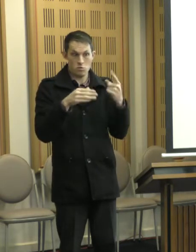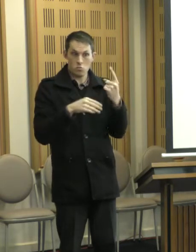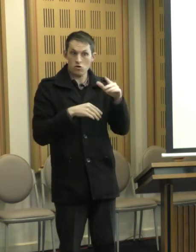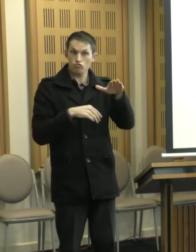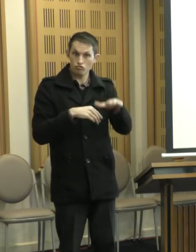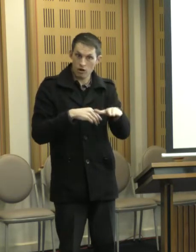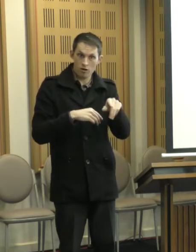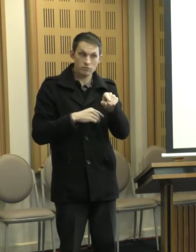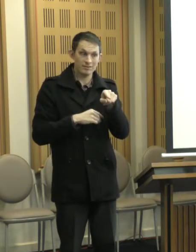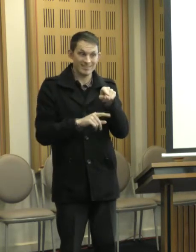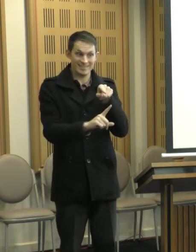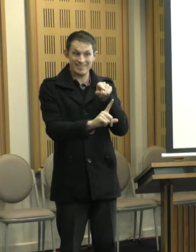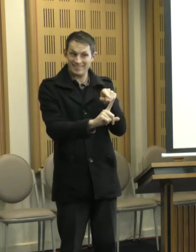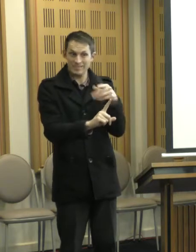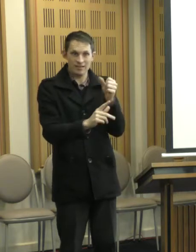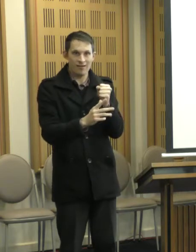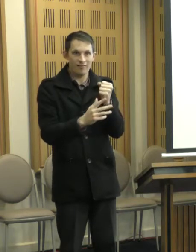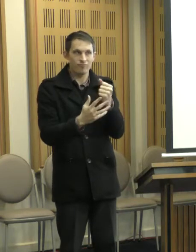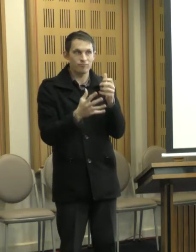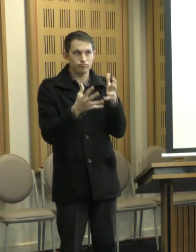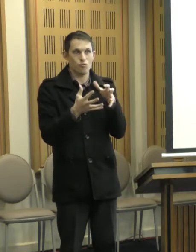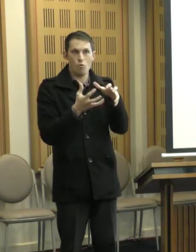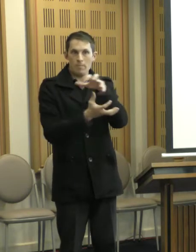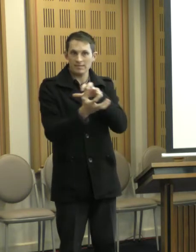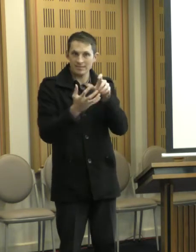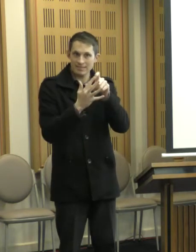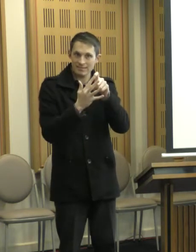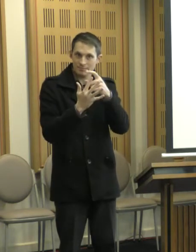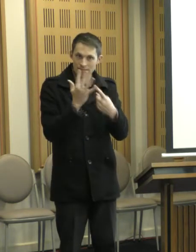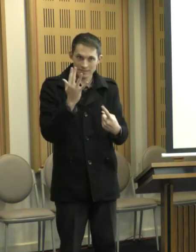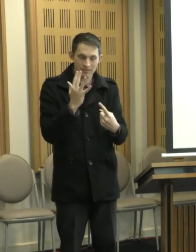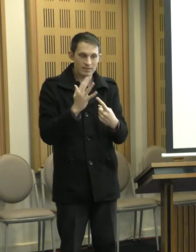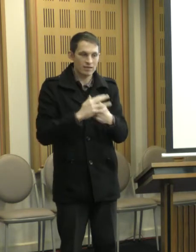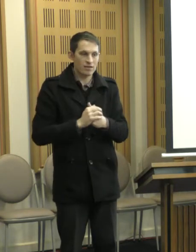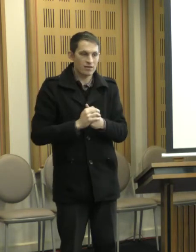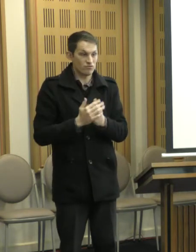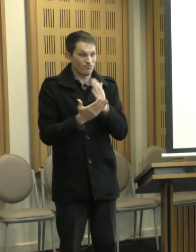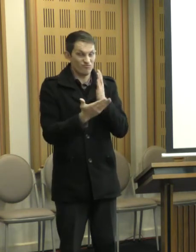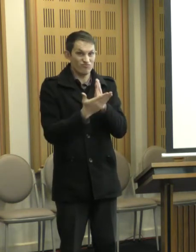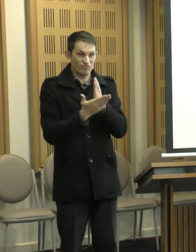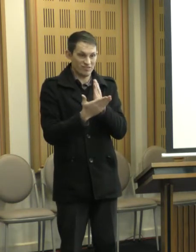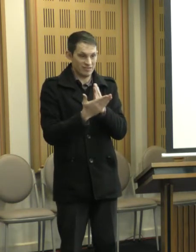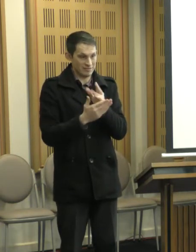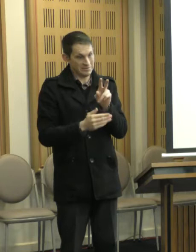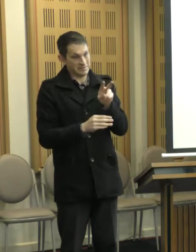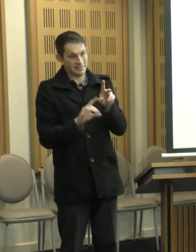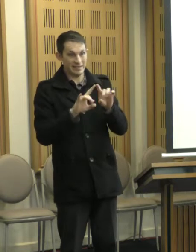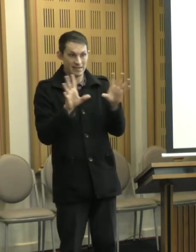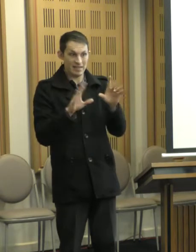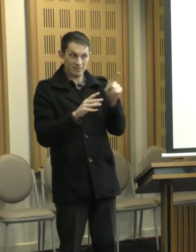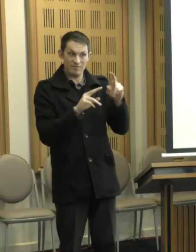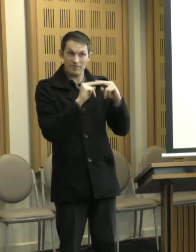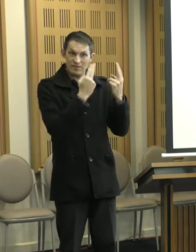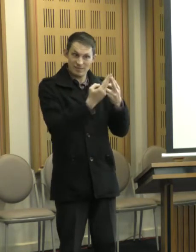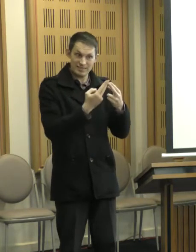such a complex disability um, and it's quite clear that the family needs support